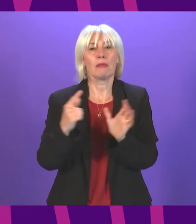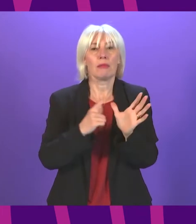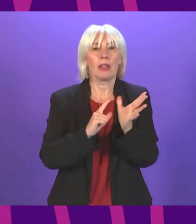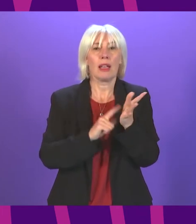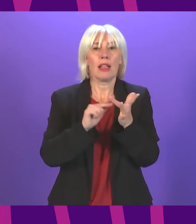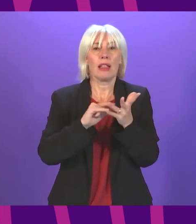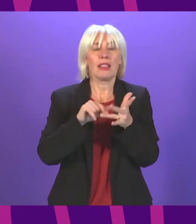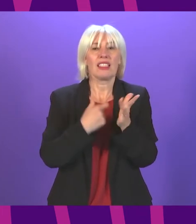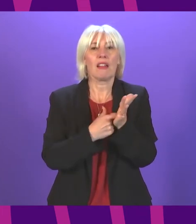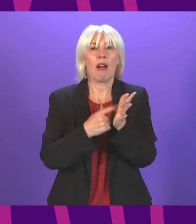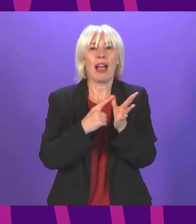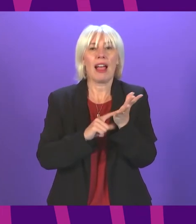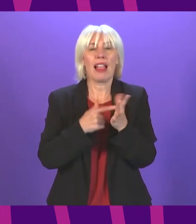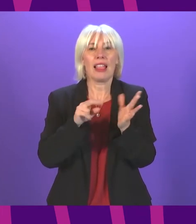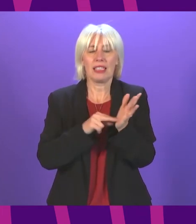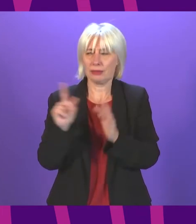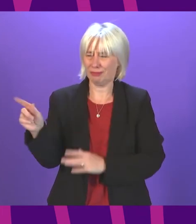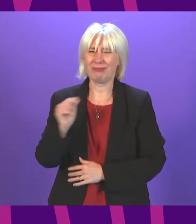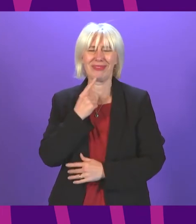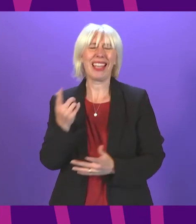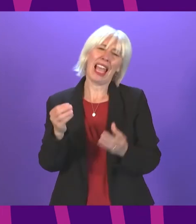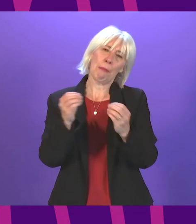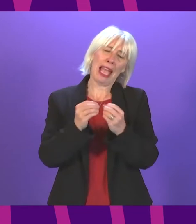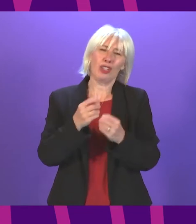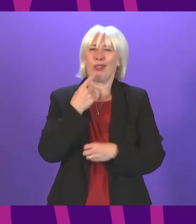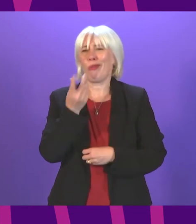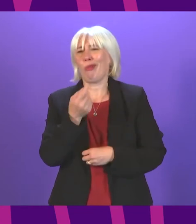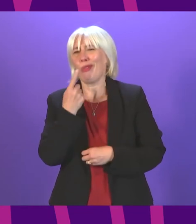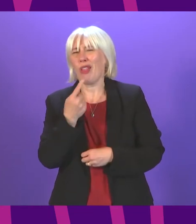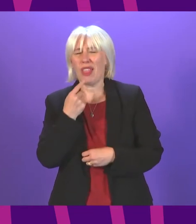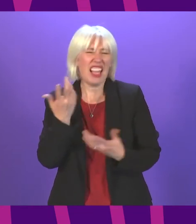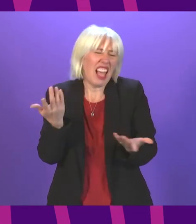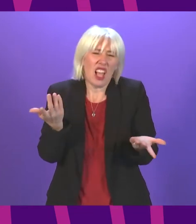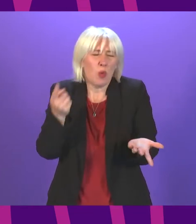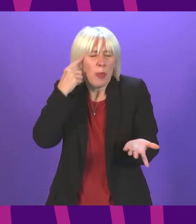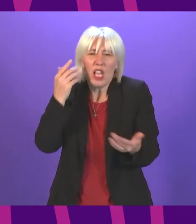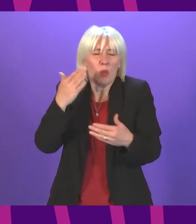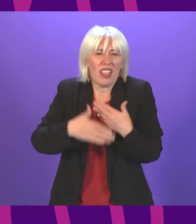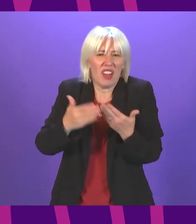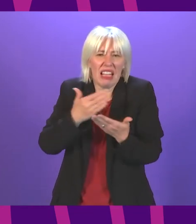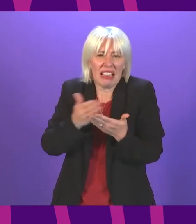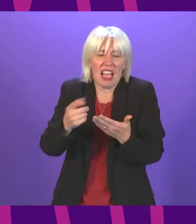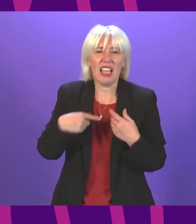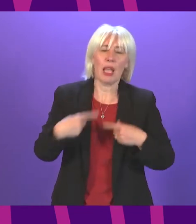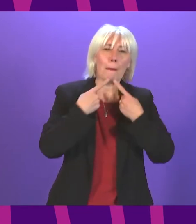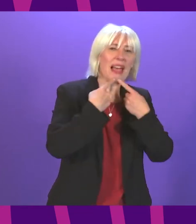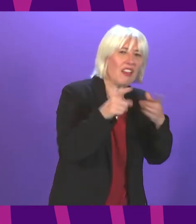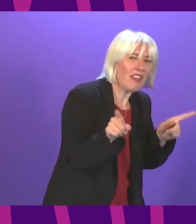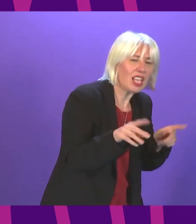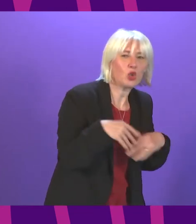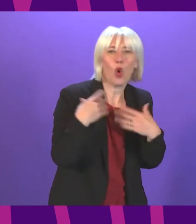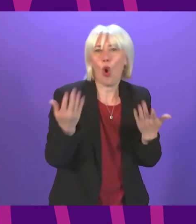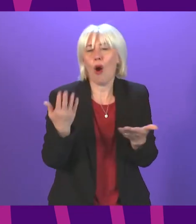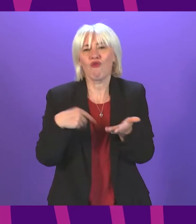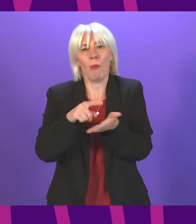I thank the member for giving away. He mentions all this as if it was never made clear, either in the manifesto or in the result